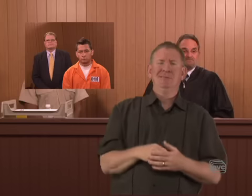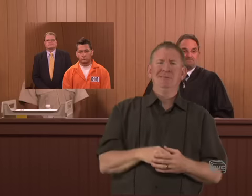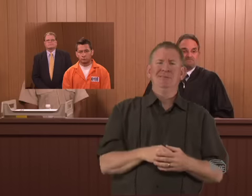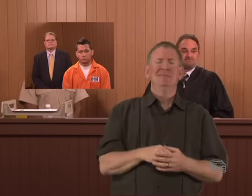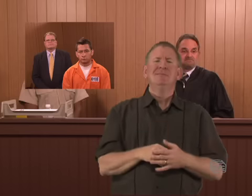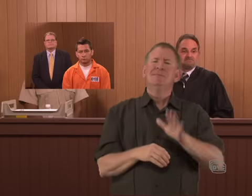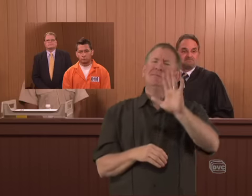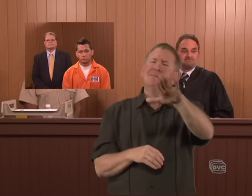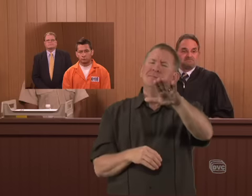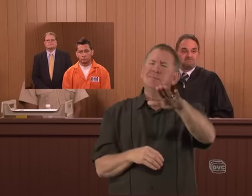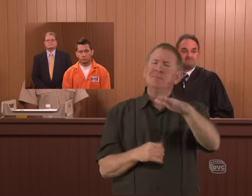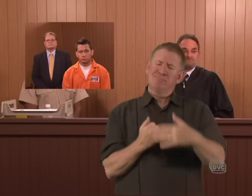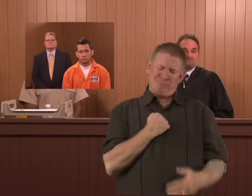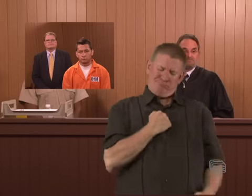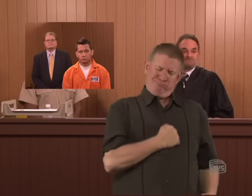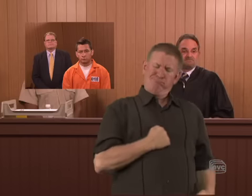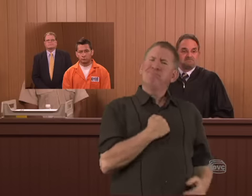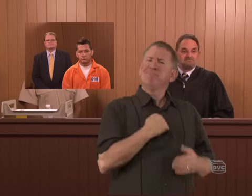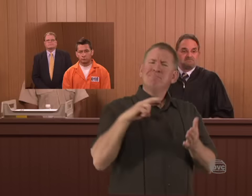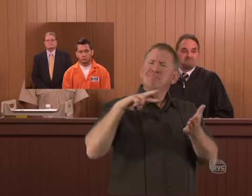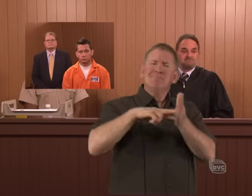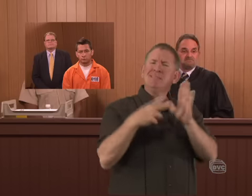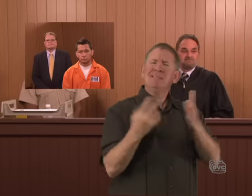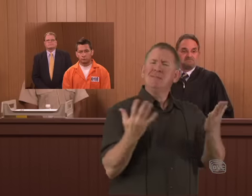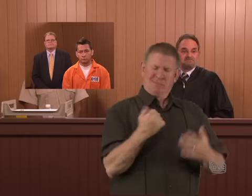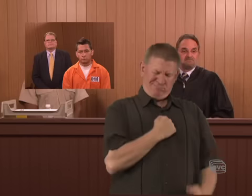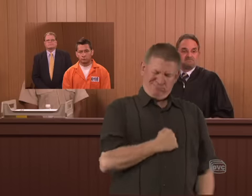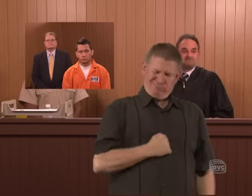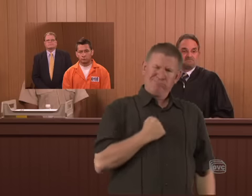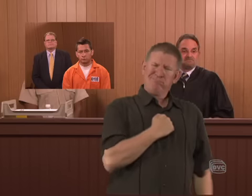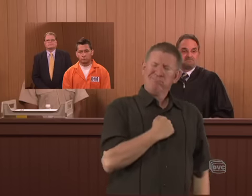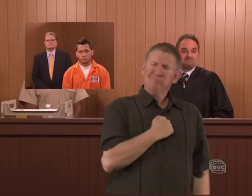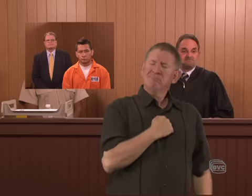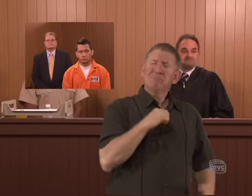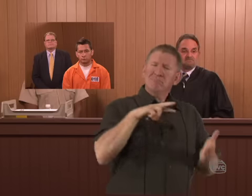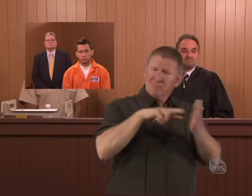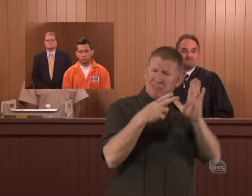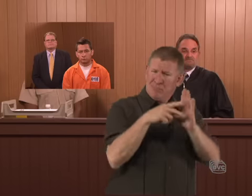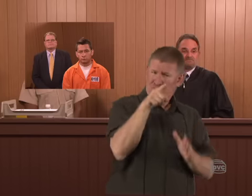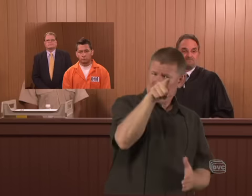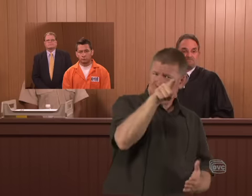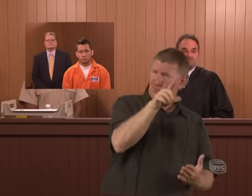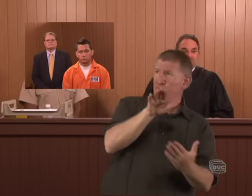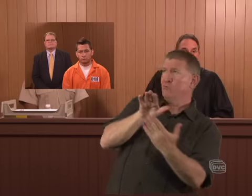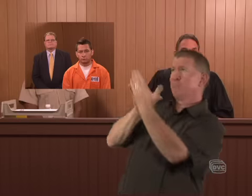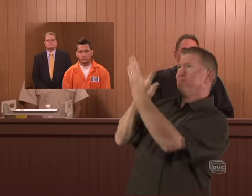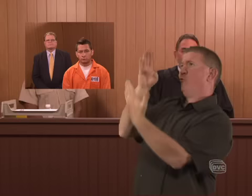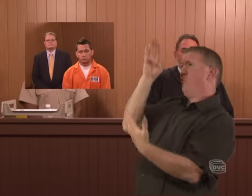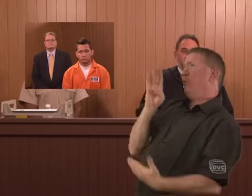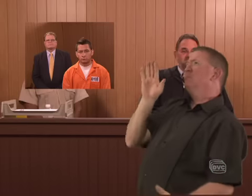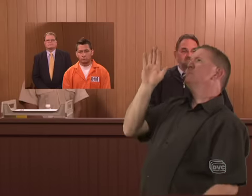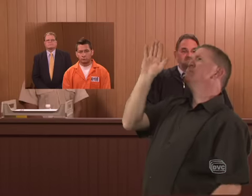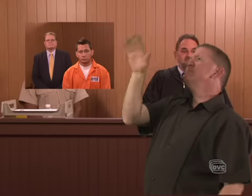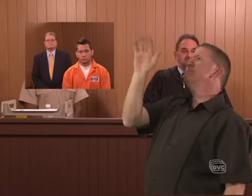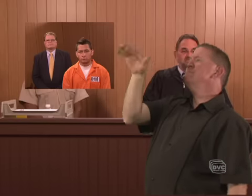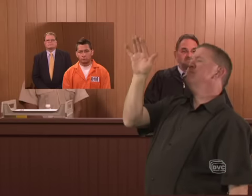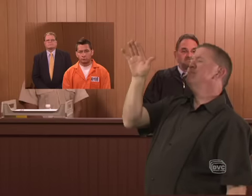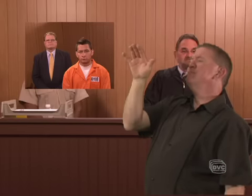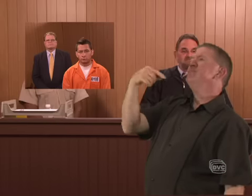God you're sorry and turn to him in repentance? What does this mean, the sign for being sorry? What it means is